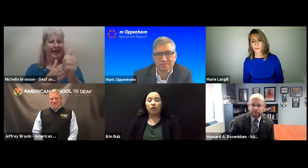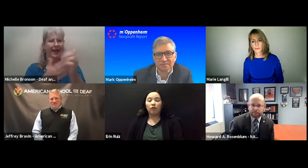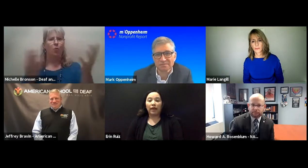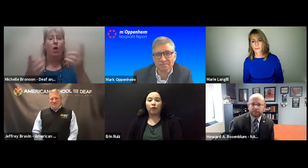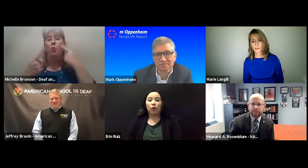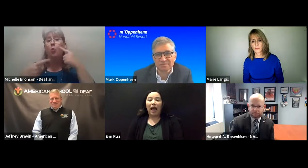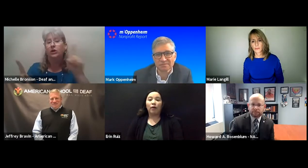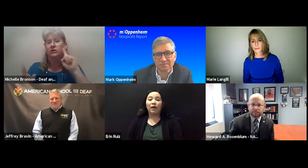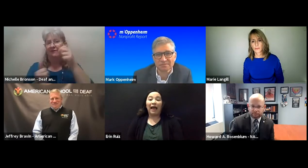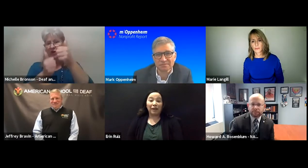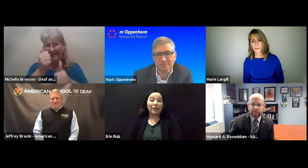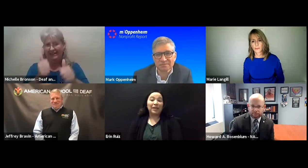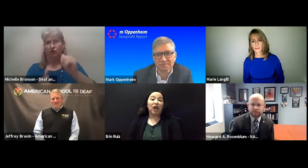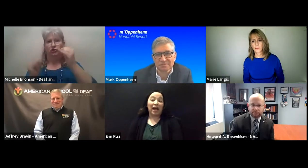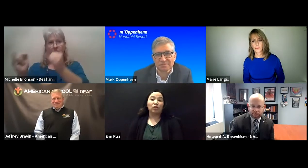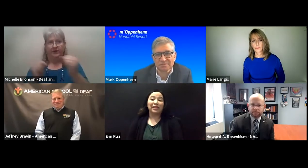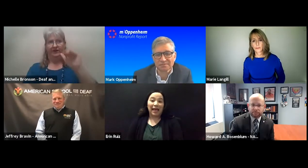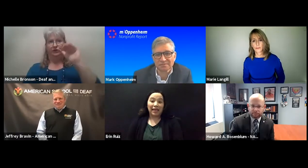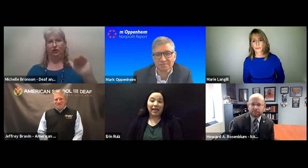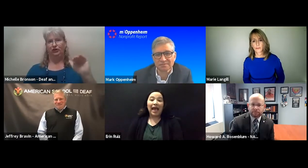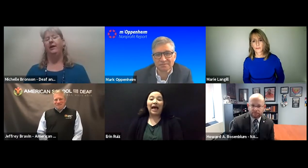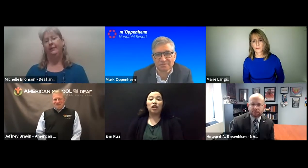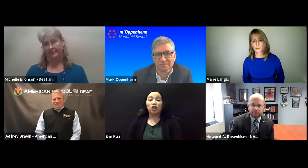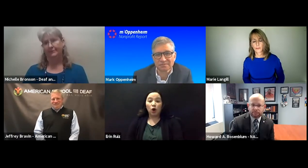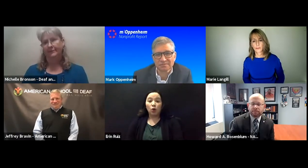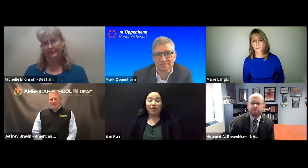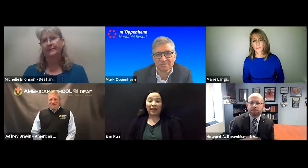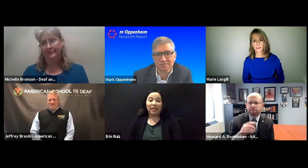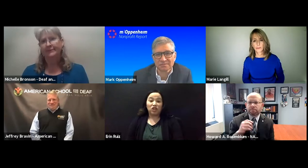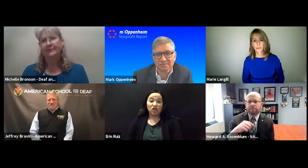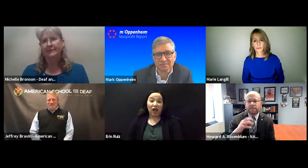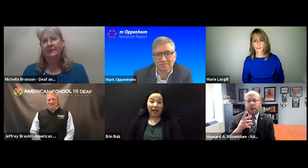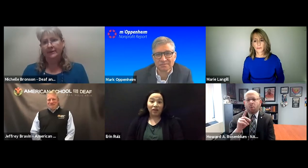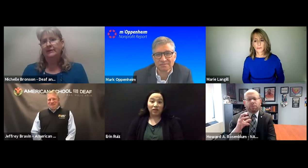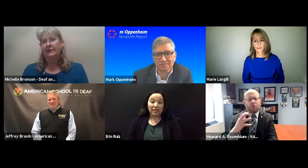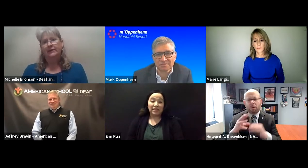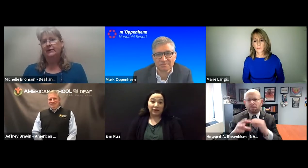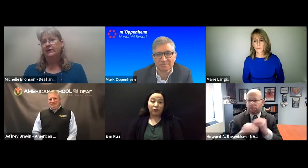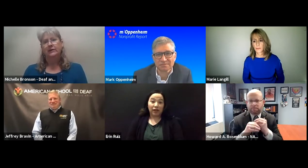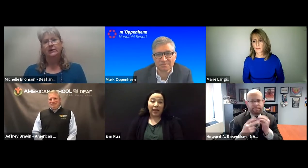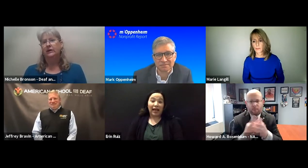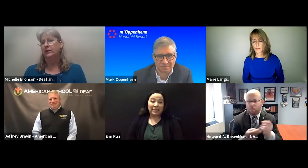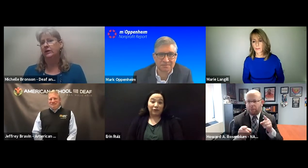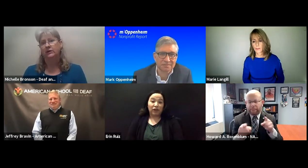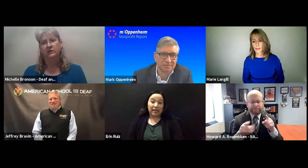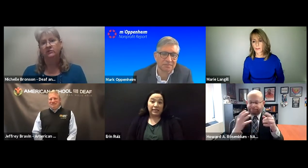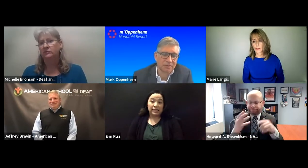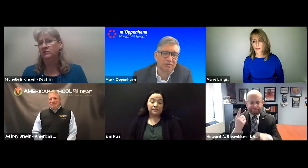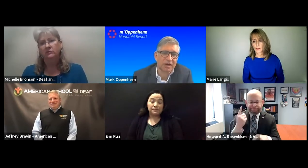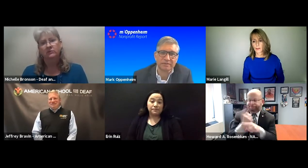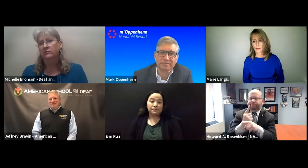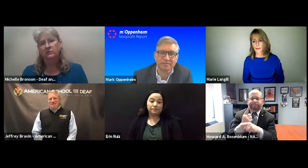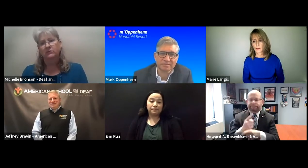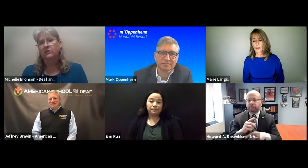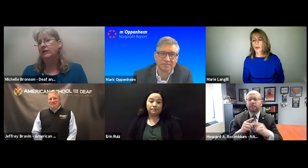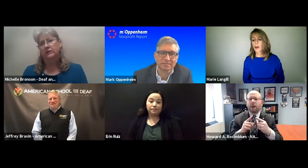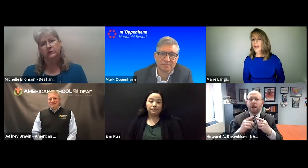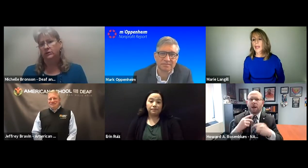know, right. Have it be child led and know that each child is different and has different needs.